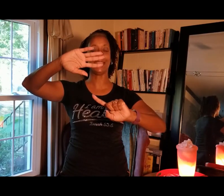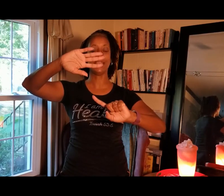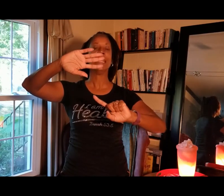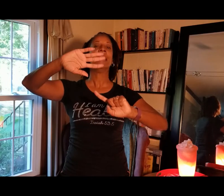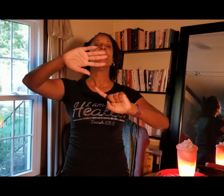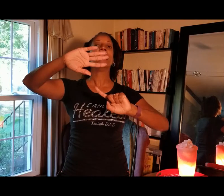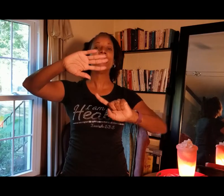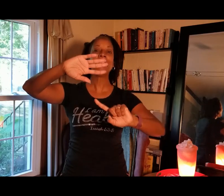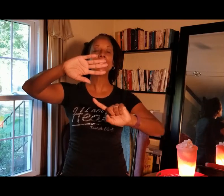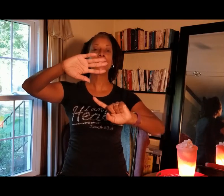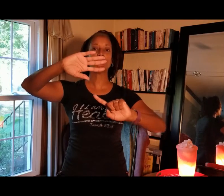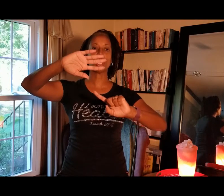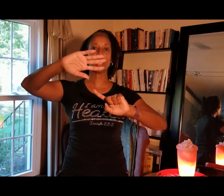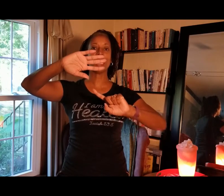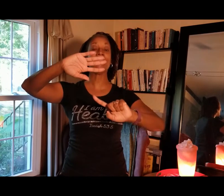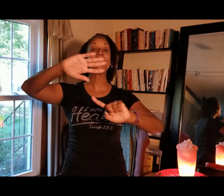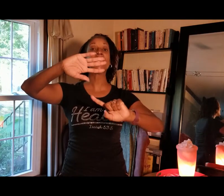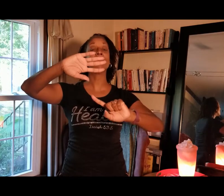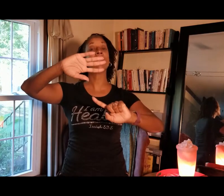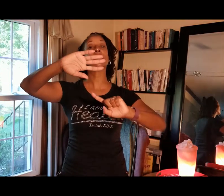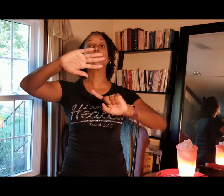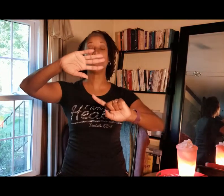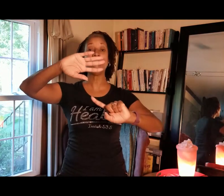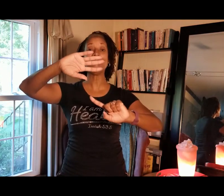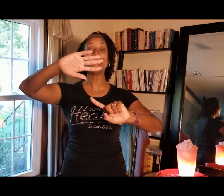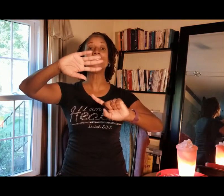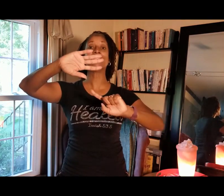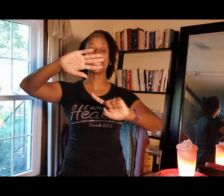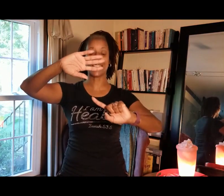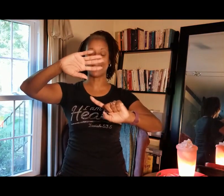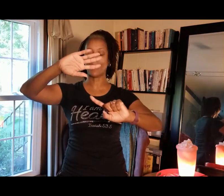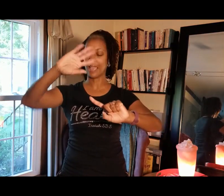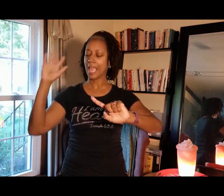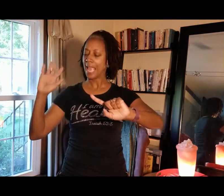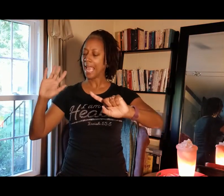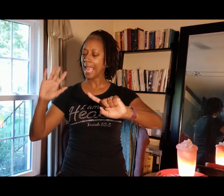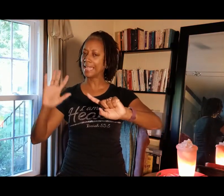Eastern in the Mediterranean sea. And